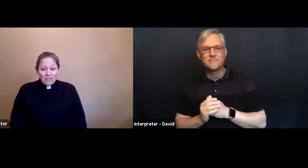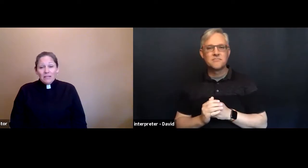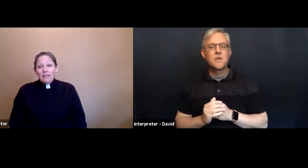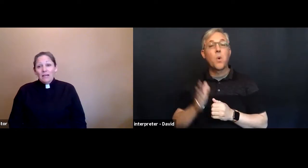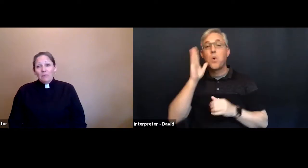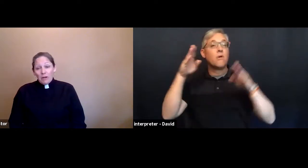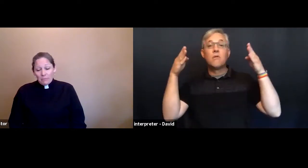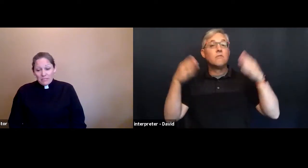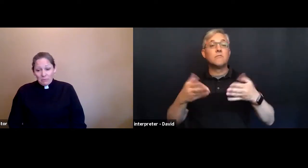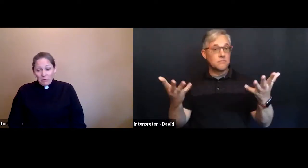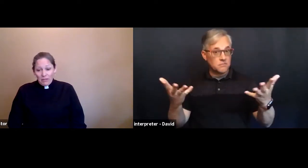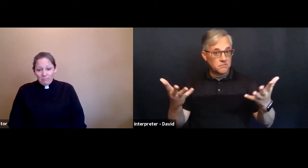and promises broken.